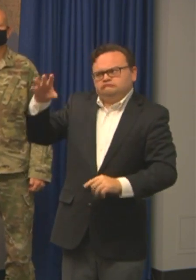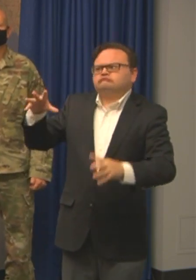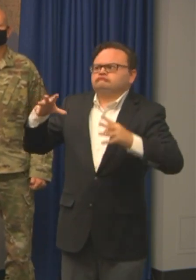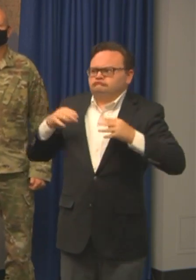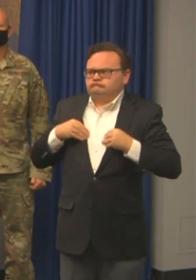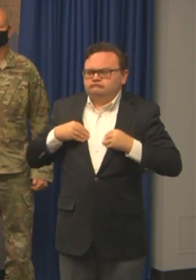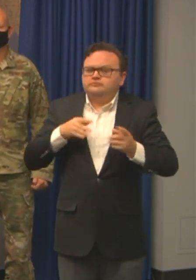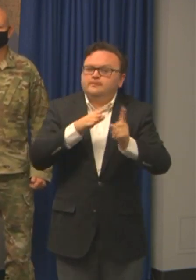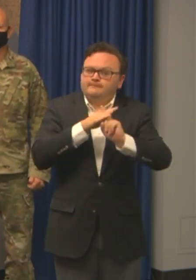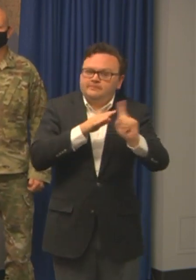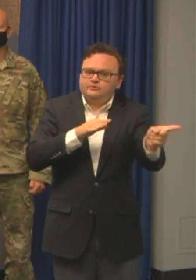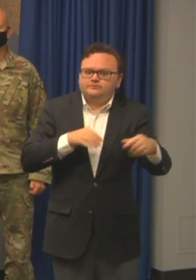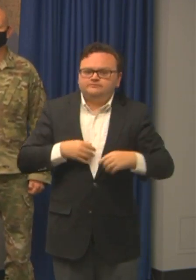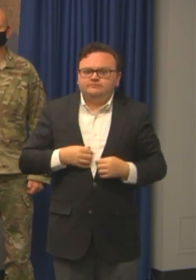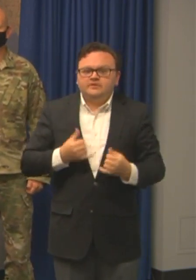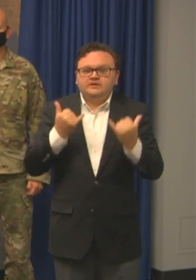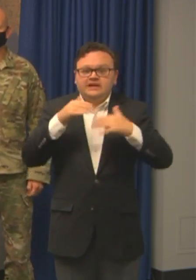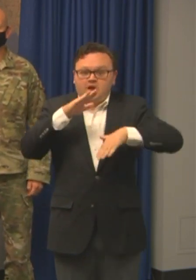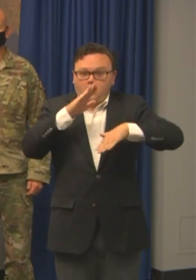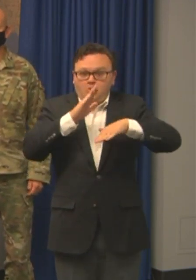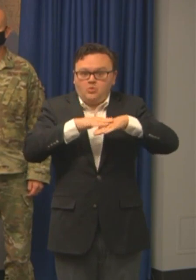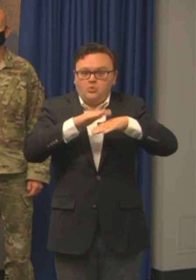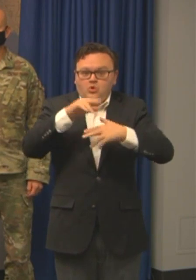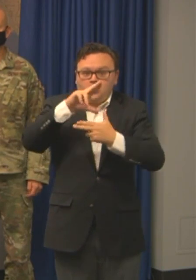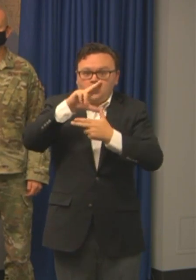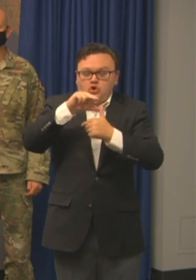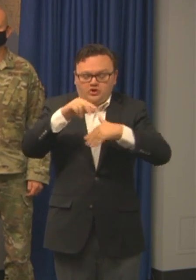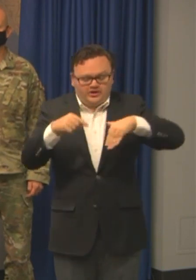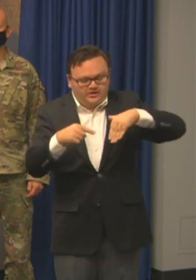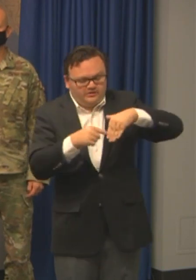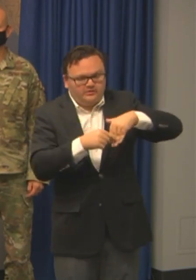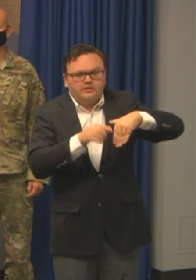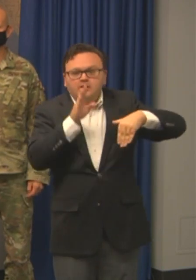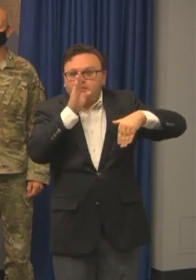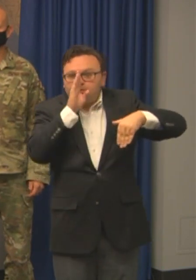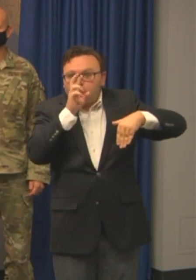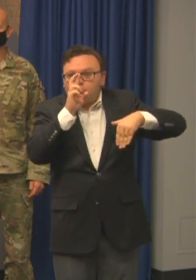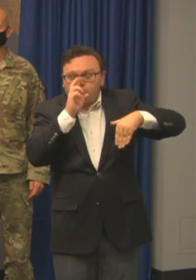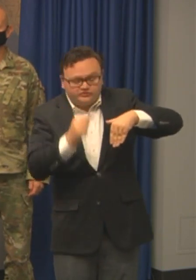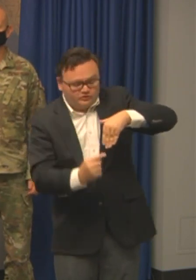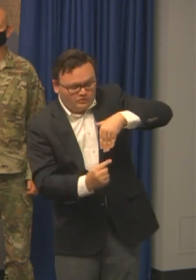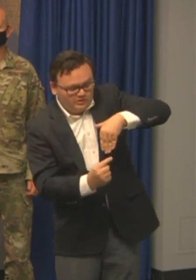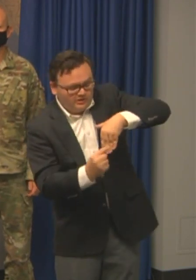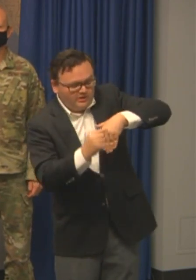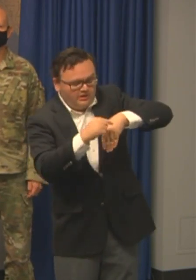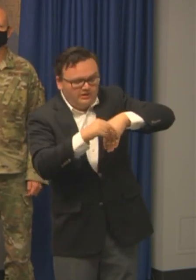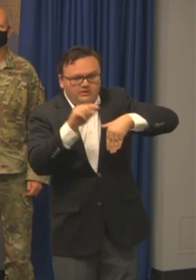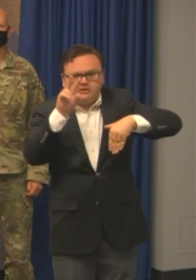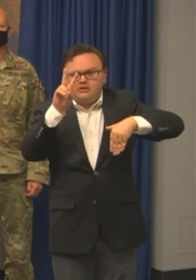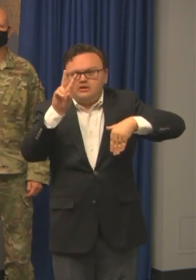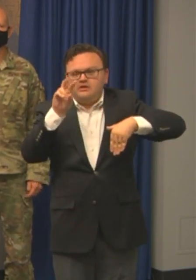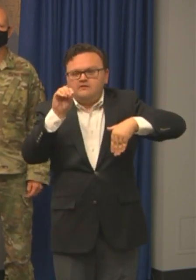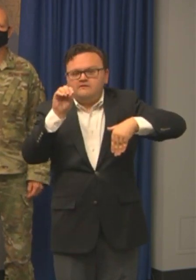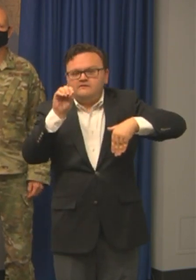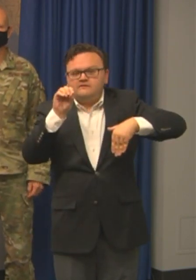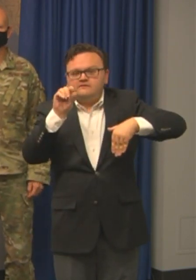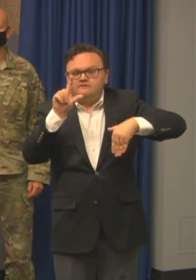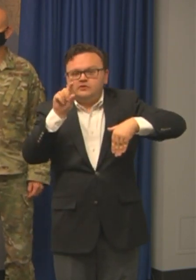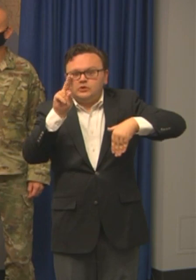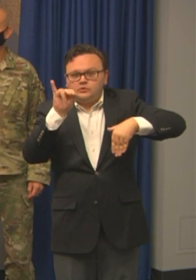Hurricane warnings are in effect from Boca Raton to the Volusia Flagler County line. And the National Hurricane Center is also